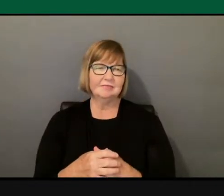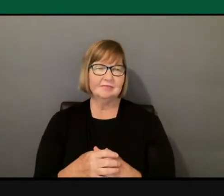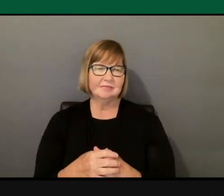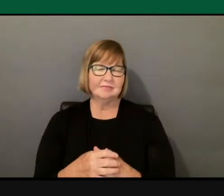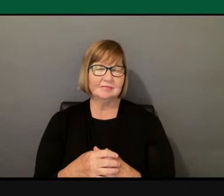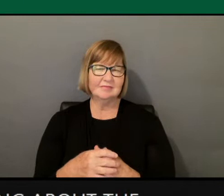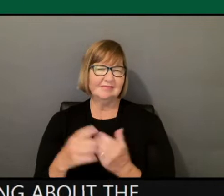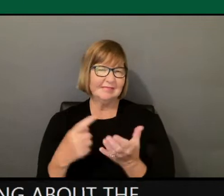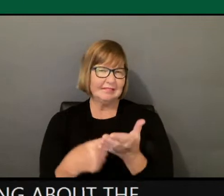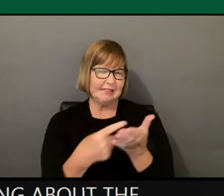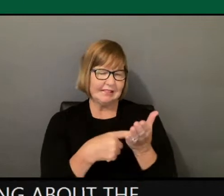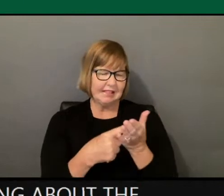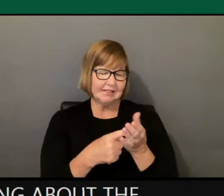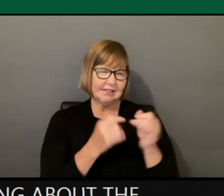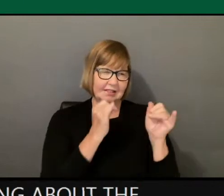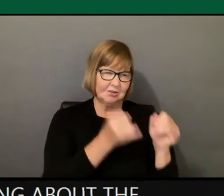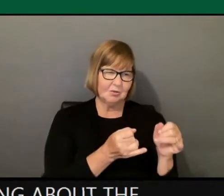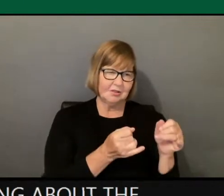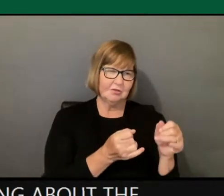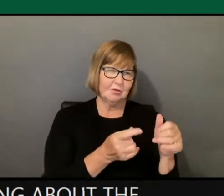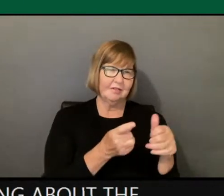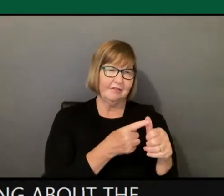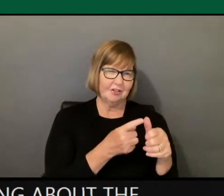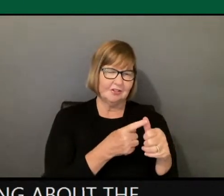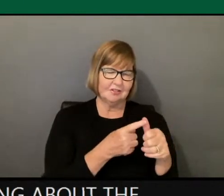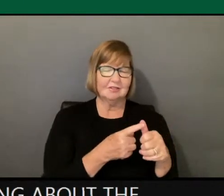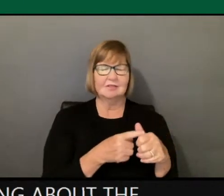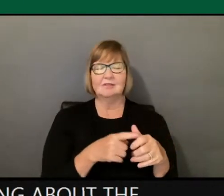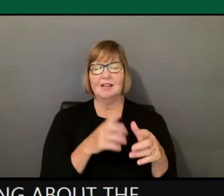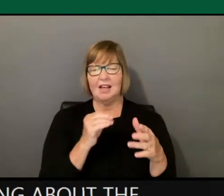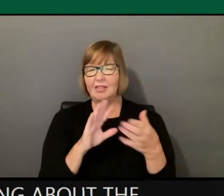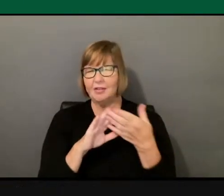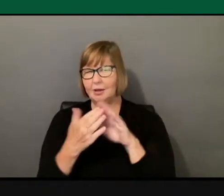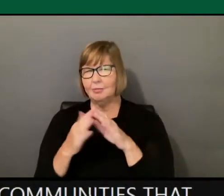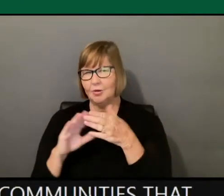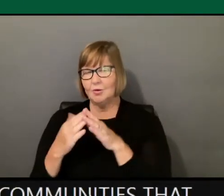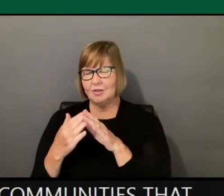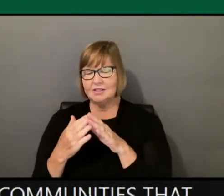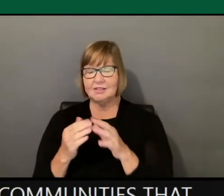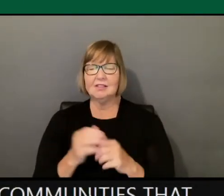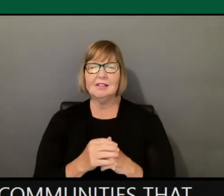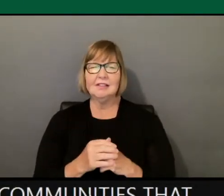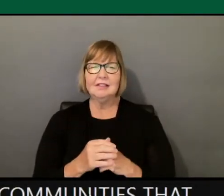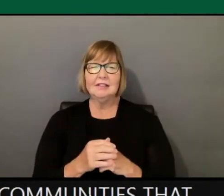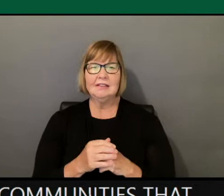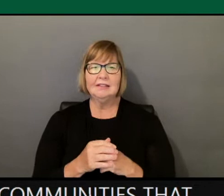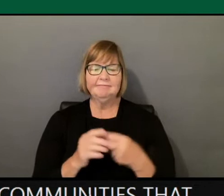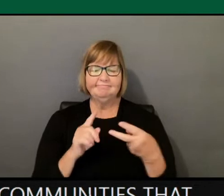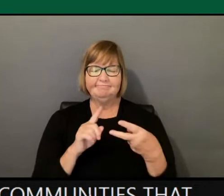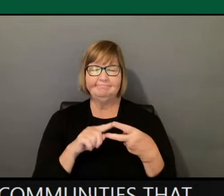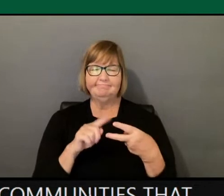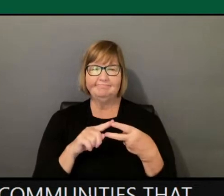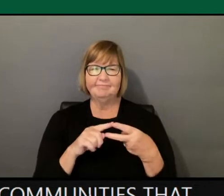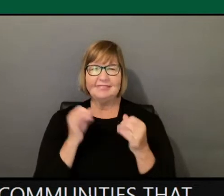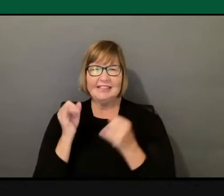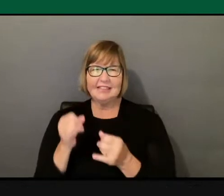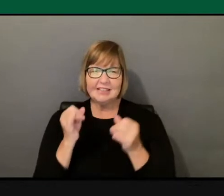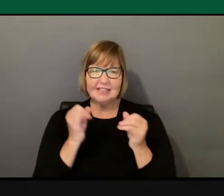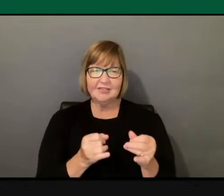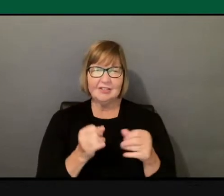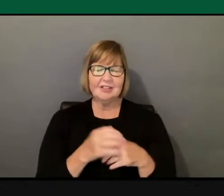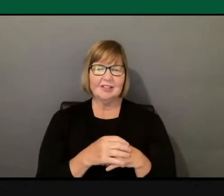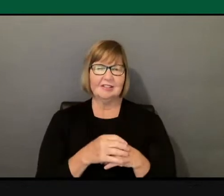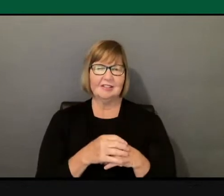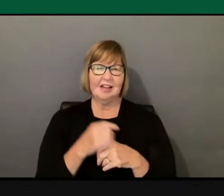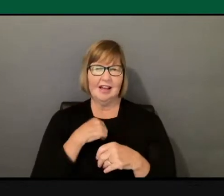the group or the communities that we work with. And so at the individual level, so I'm a cultural psychologist and I teach